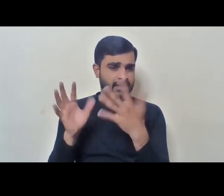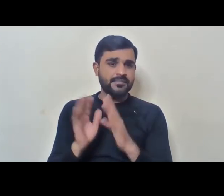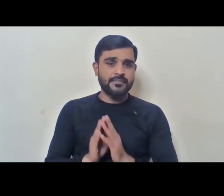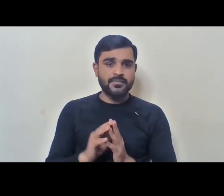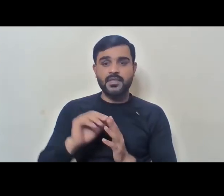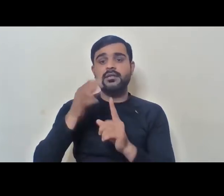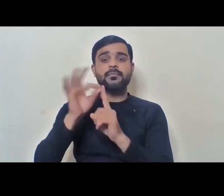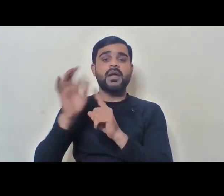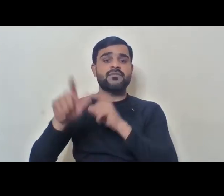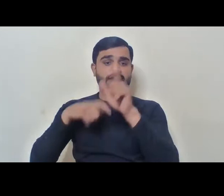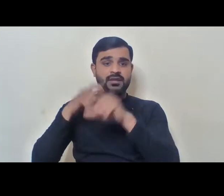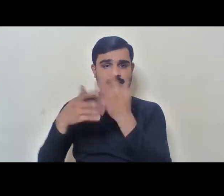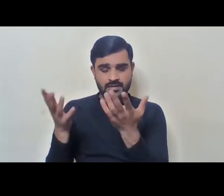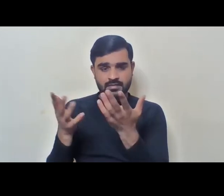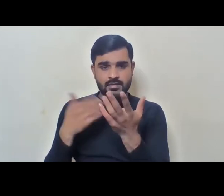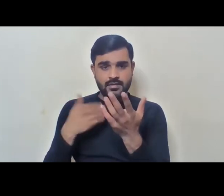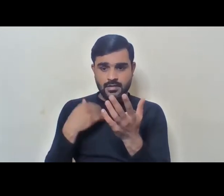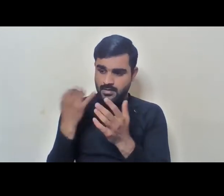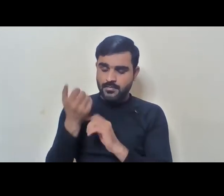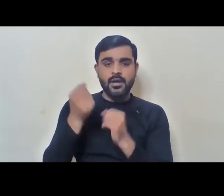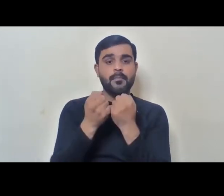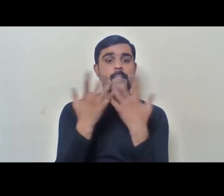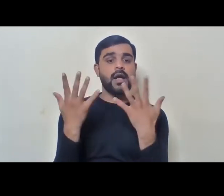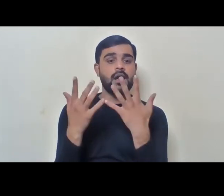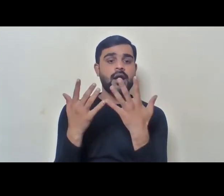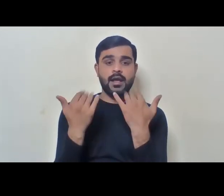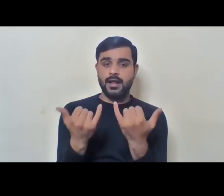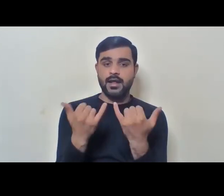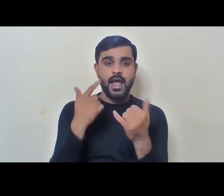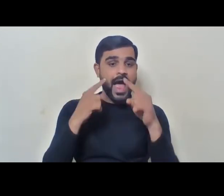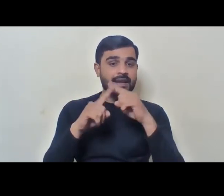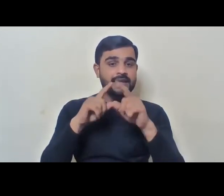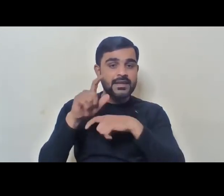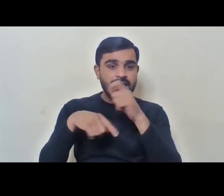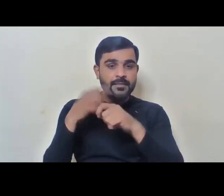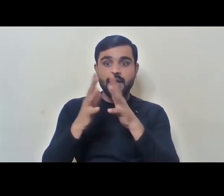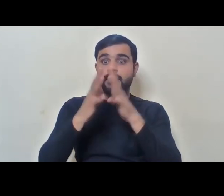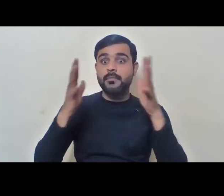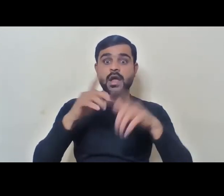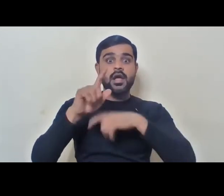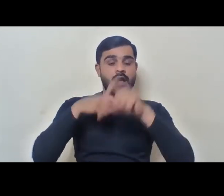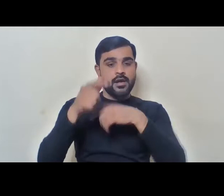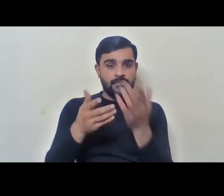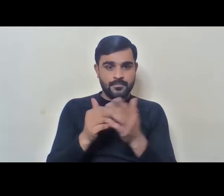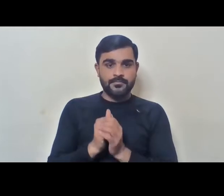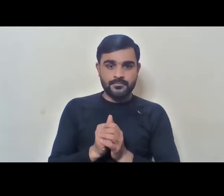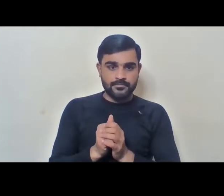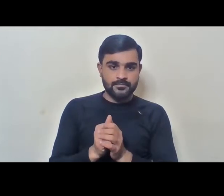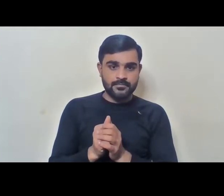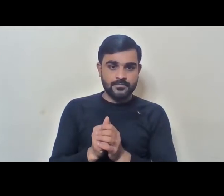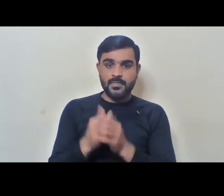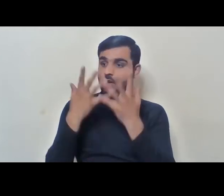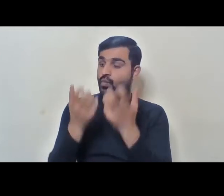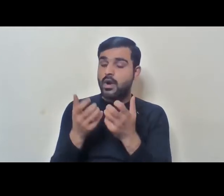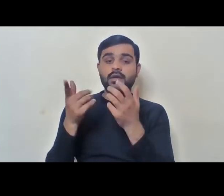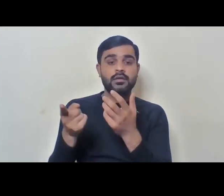private sector. So, for example, find that a lot of now IT companies and larger companies are wanting to be